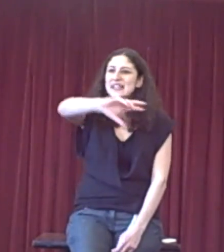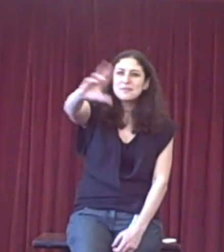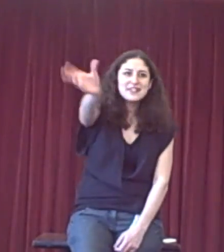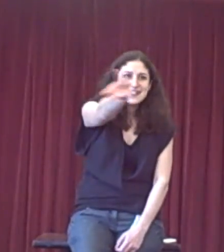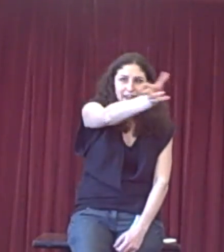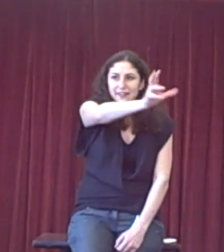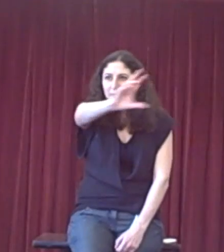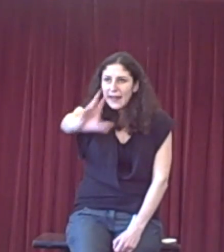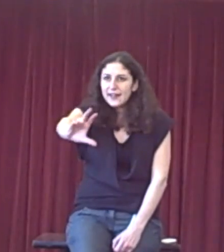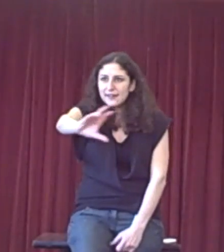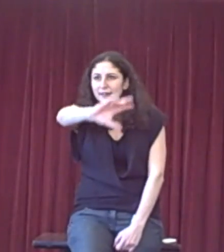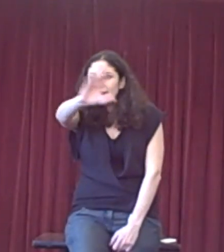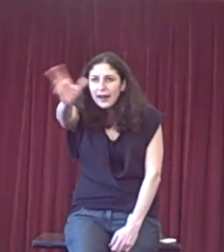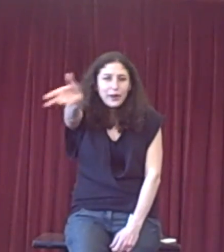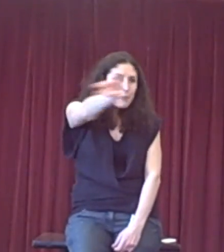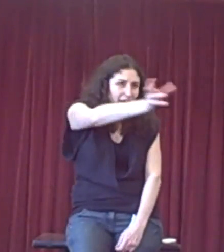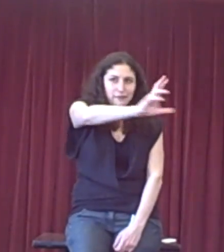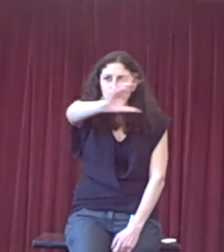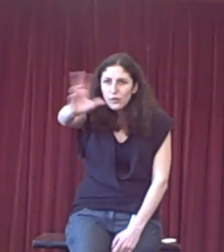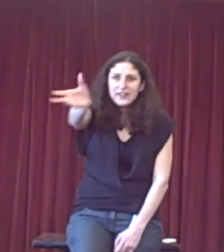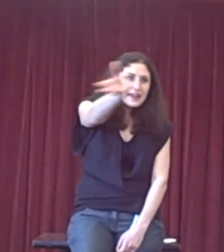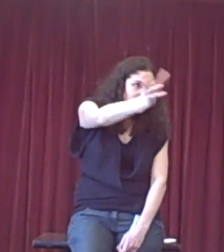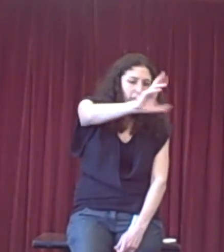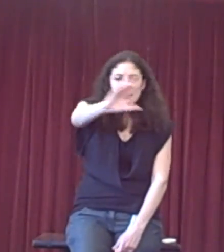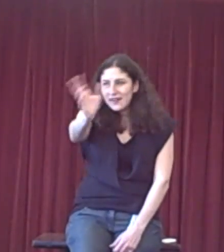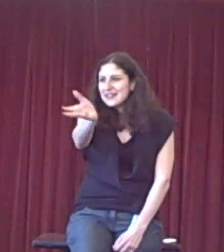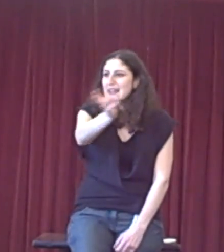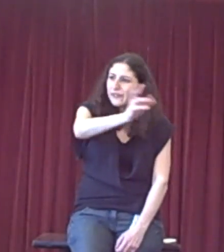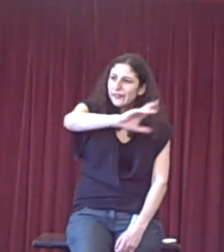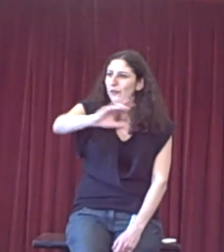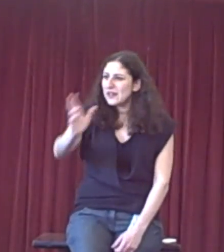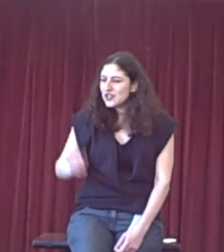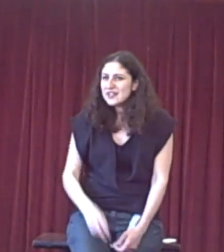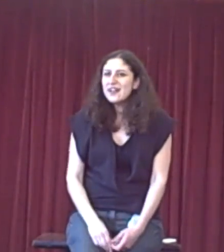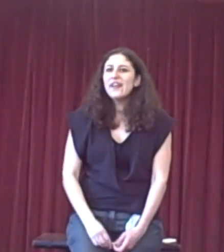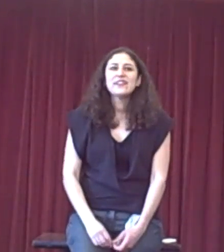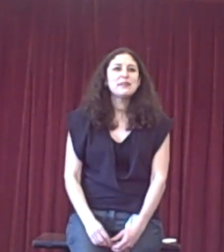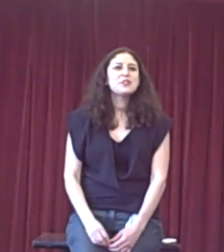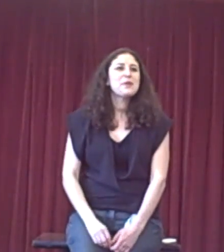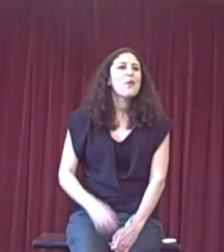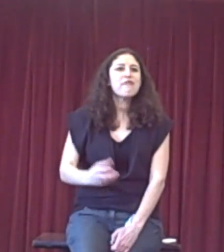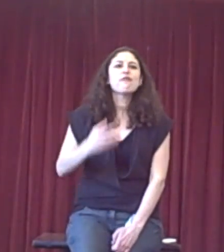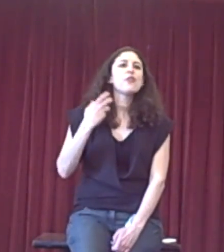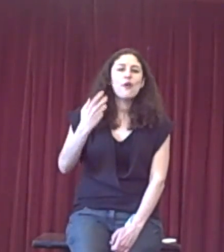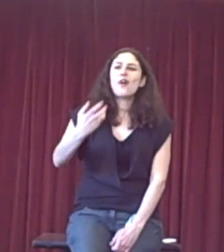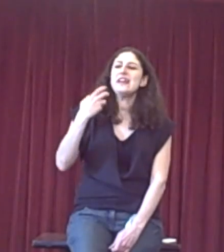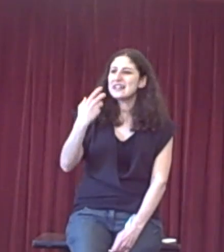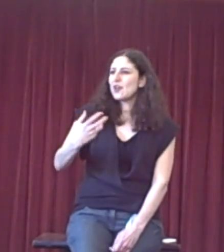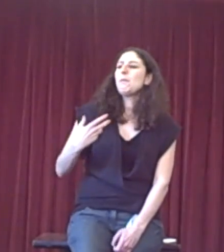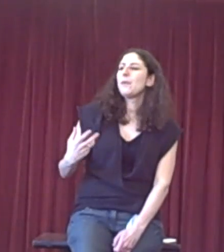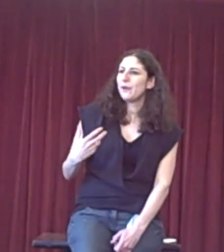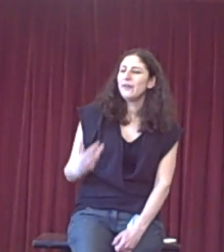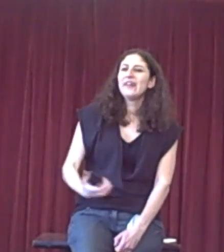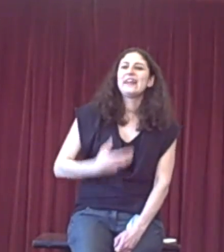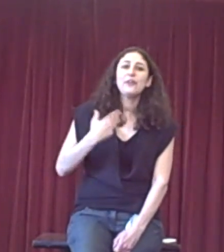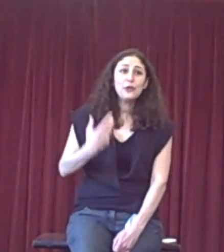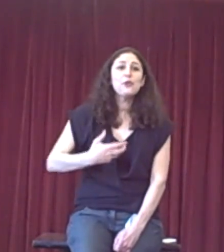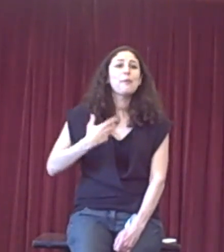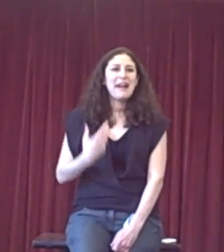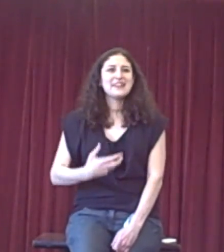seems to stay in the debate and go back and forth and get time in like seven speeches seems to be whether or not an example is a good or bad